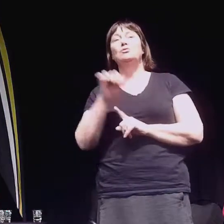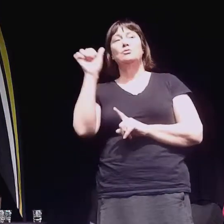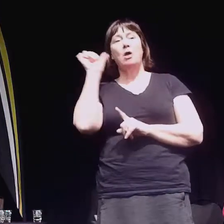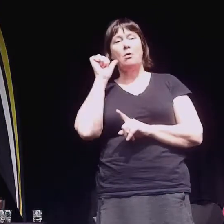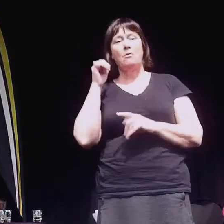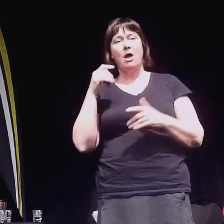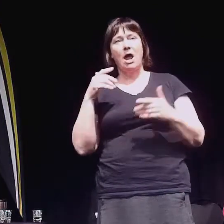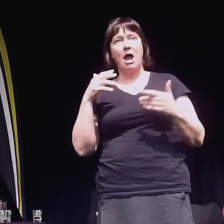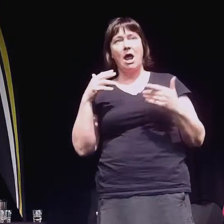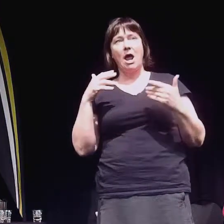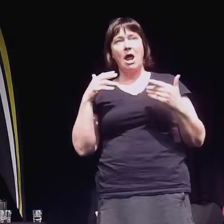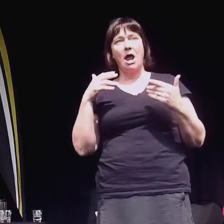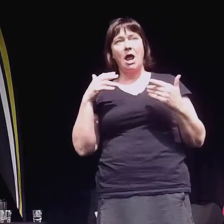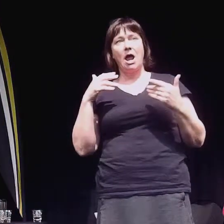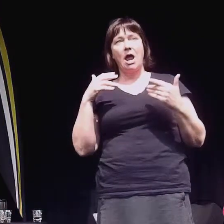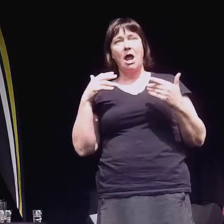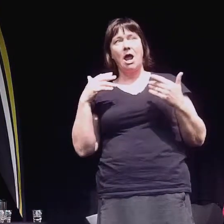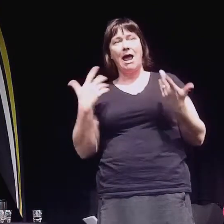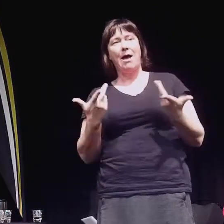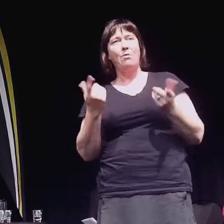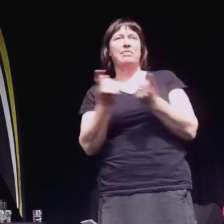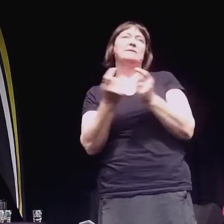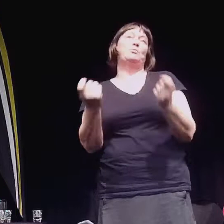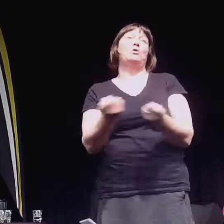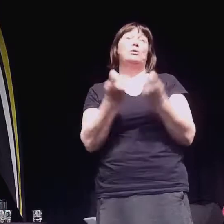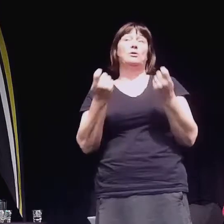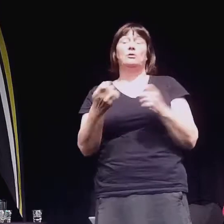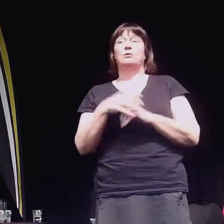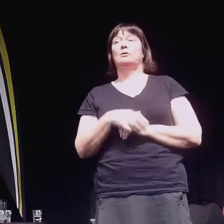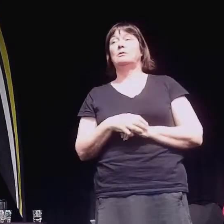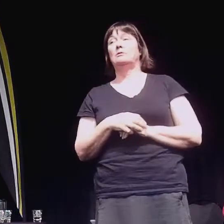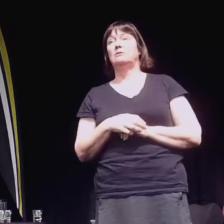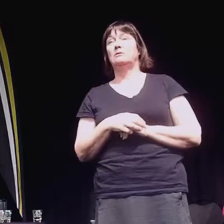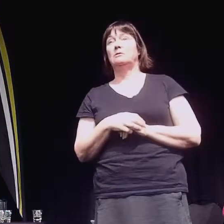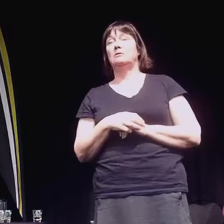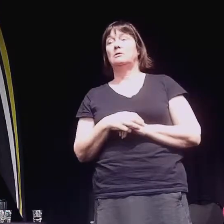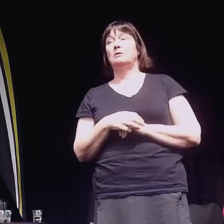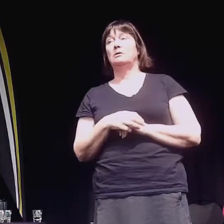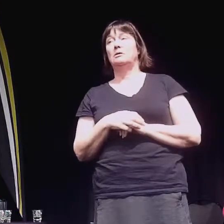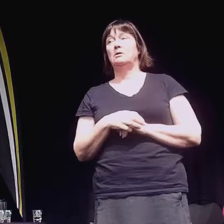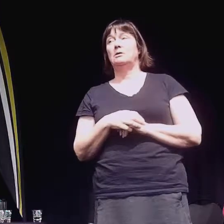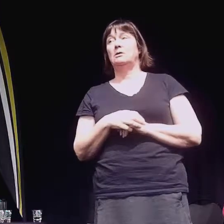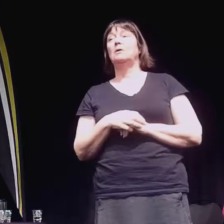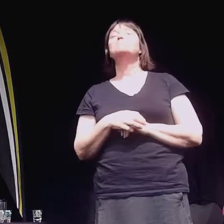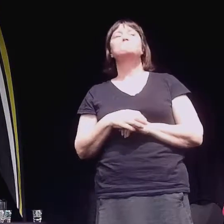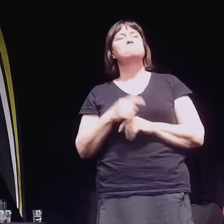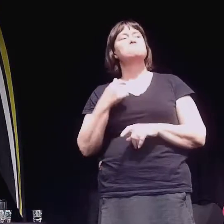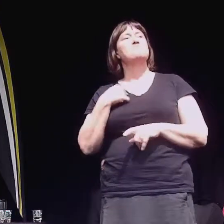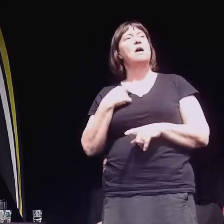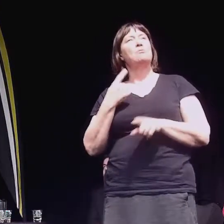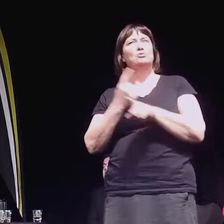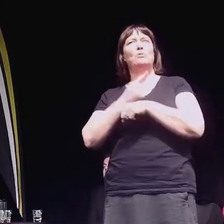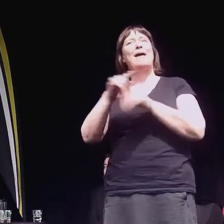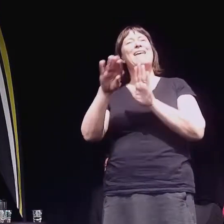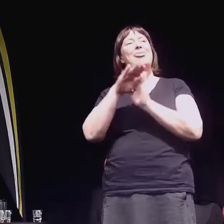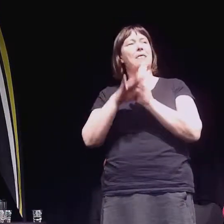a state thinks works. And I will bring out ethical decision-making.